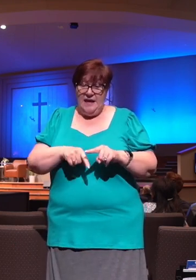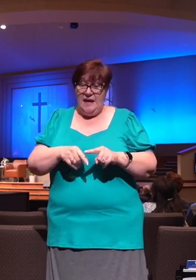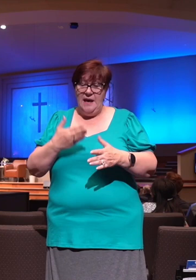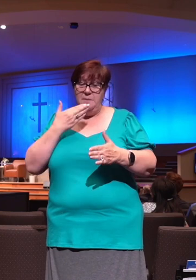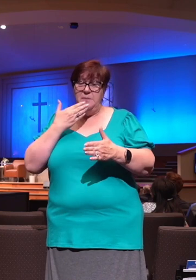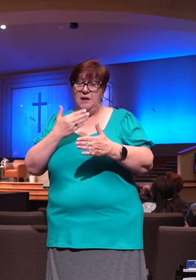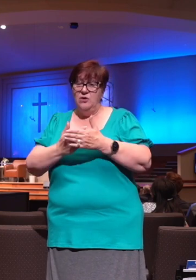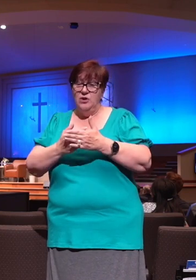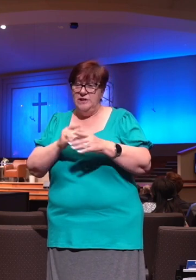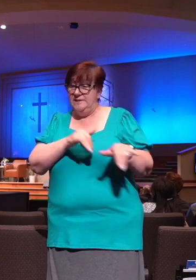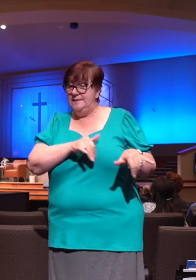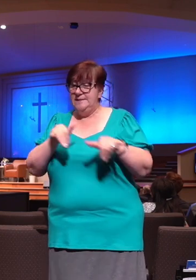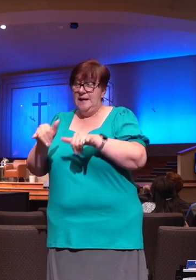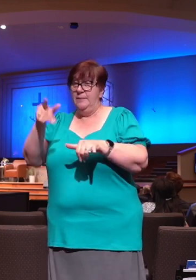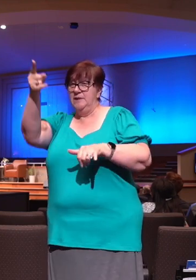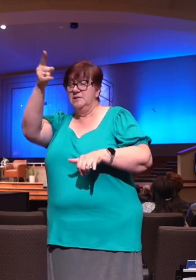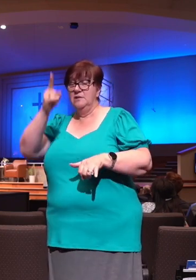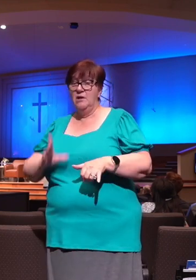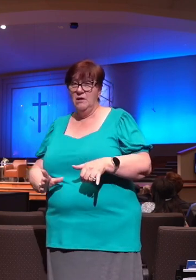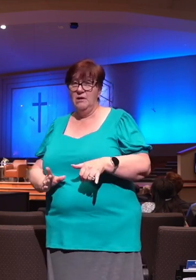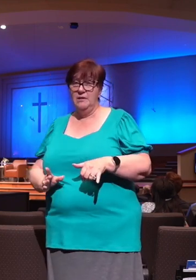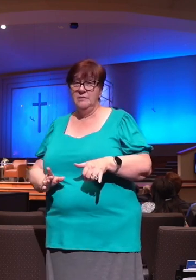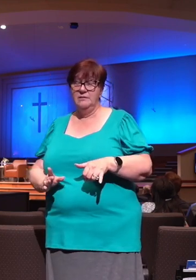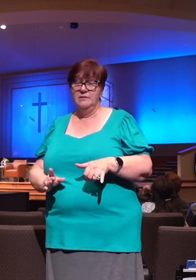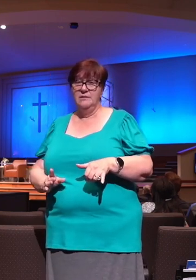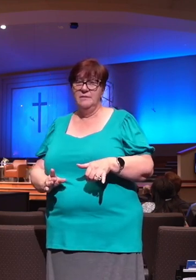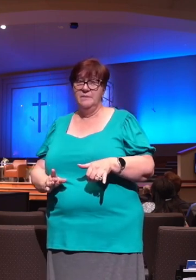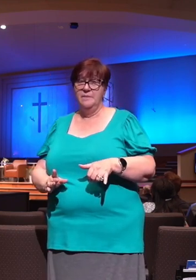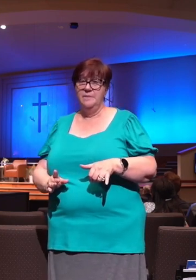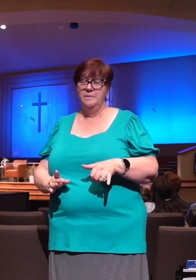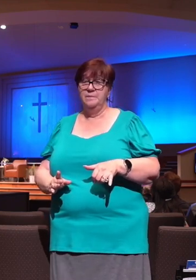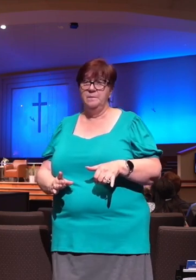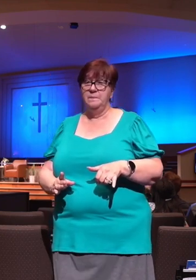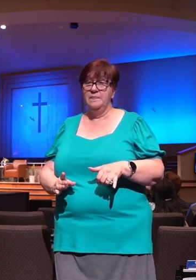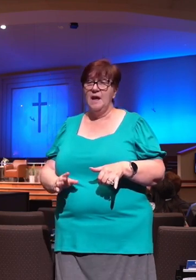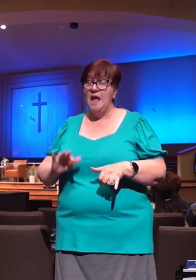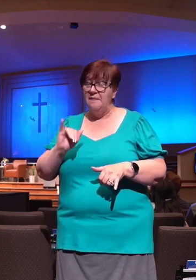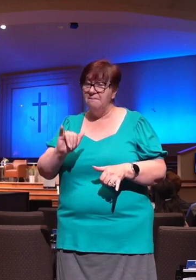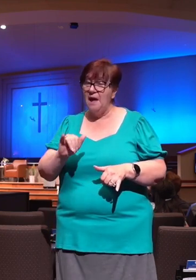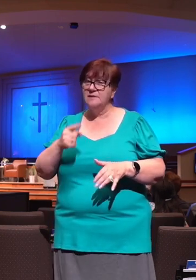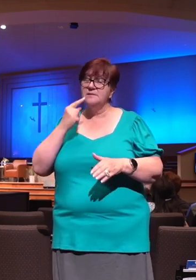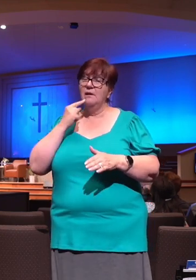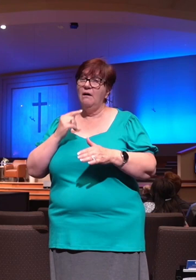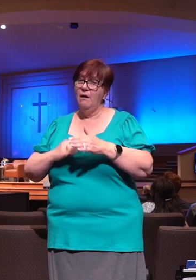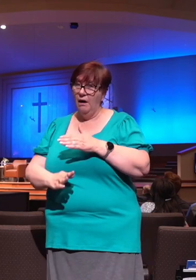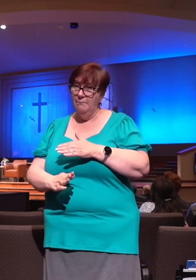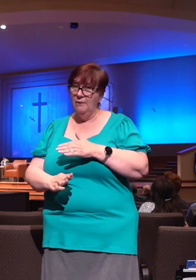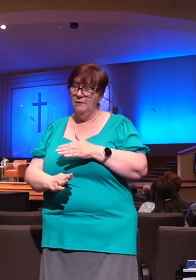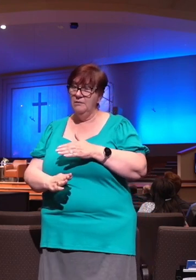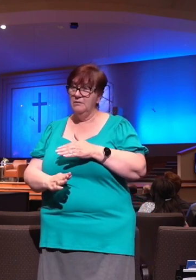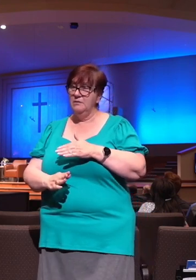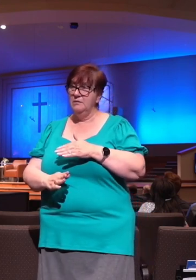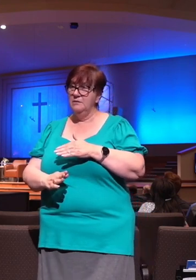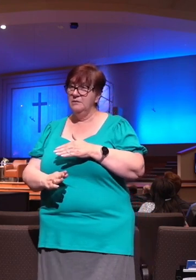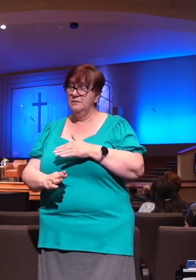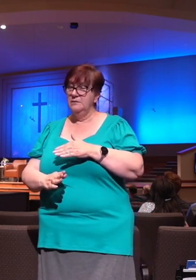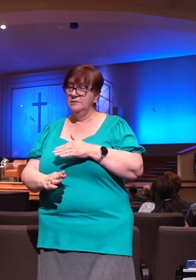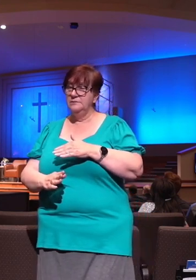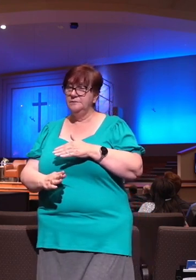him. There's a special humility in that. Have you ever gotten a gift before where you were just so blown away by the gift and you wanted to give